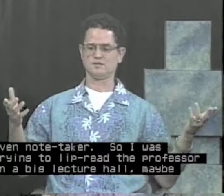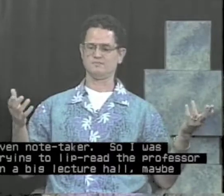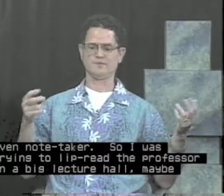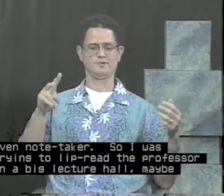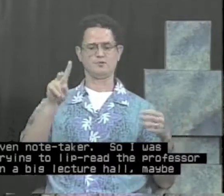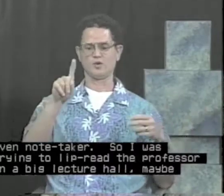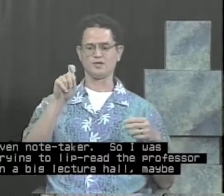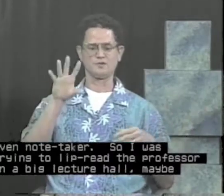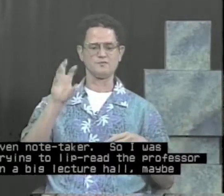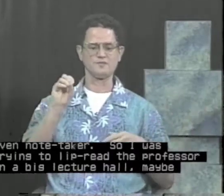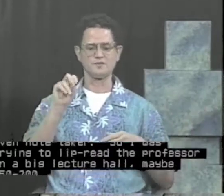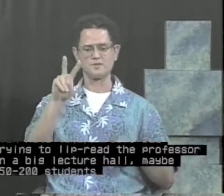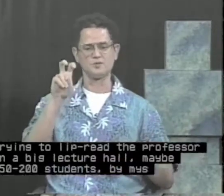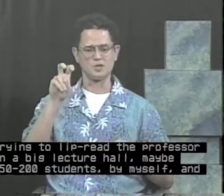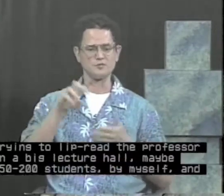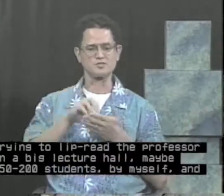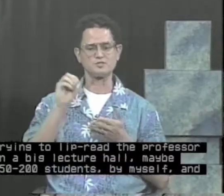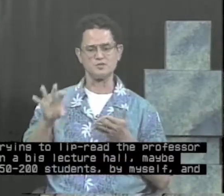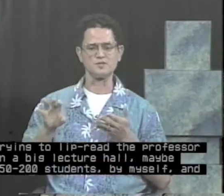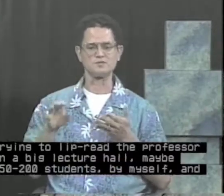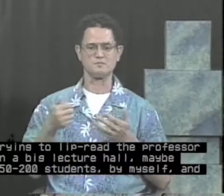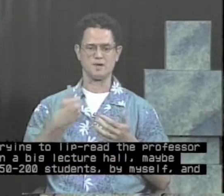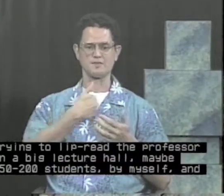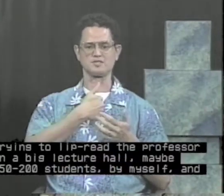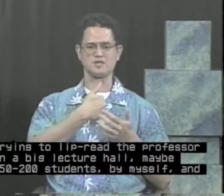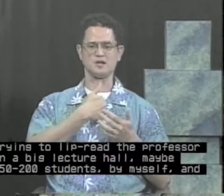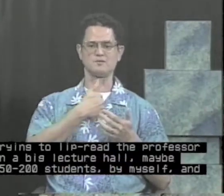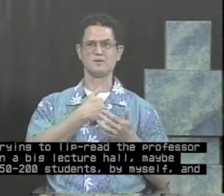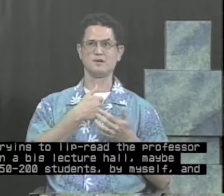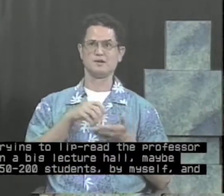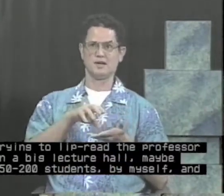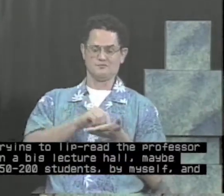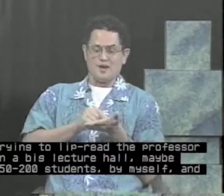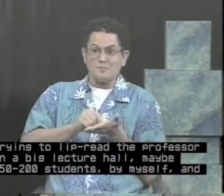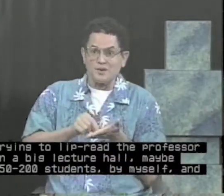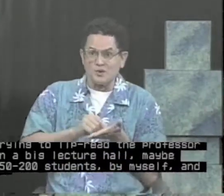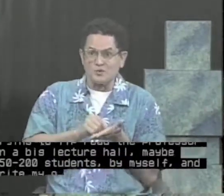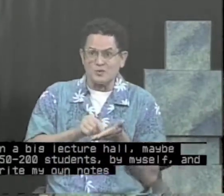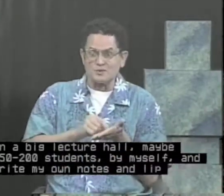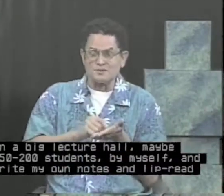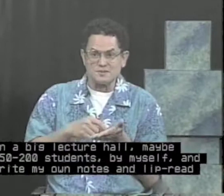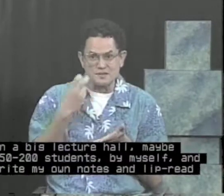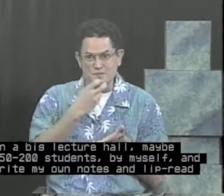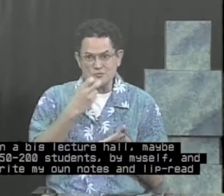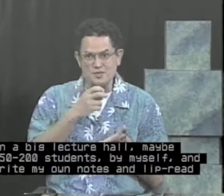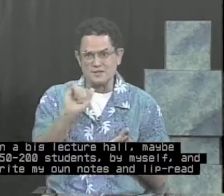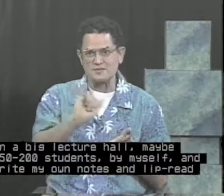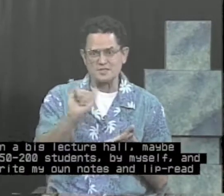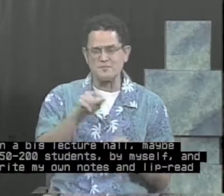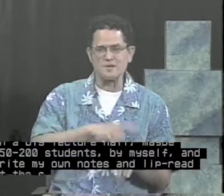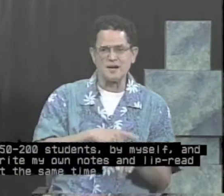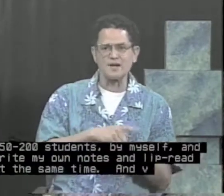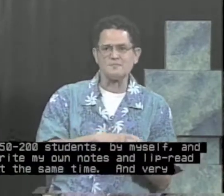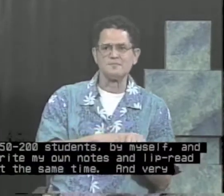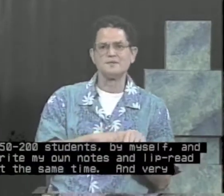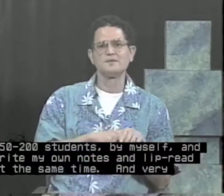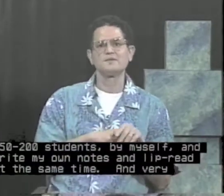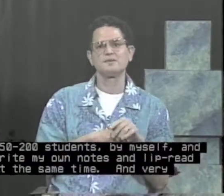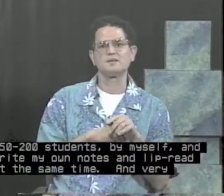maybe 150, 200 students by myself, and write my own notes and lip-read at the same time. And